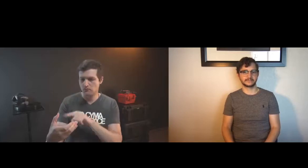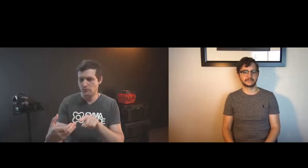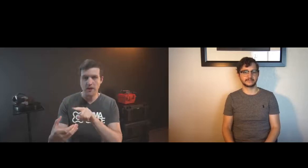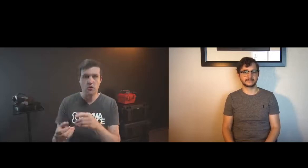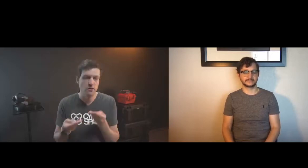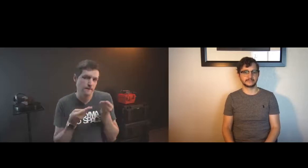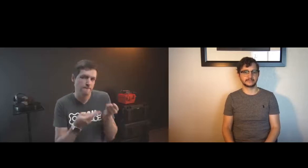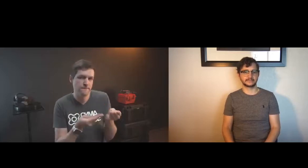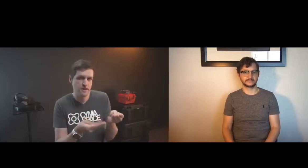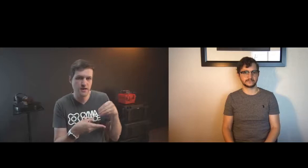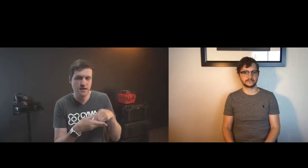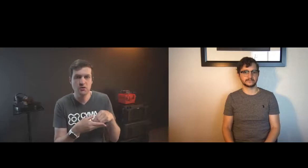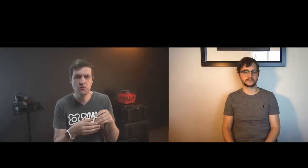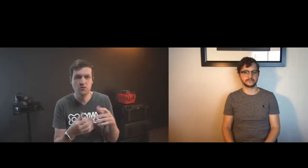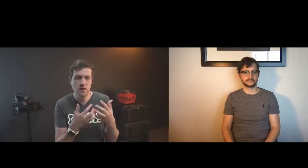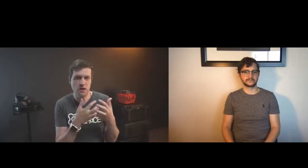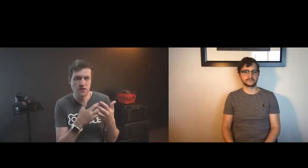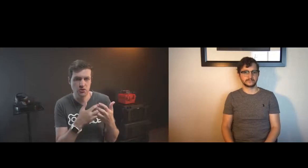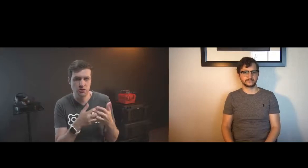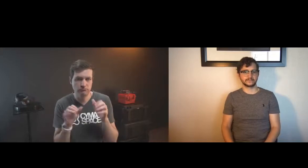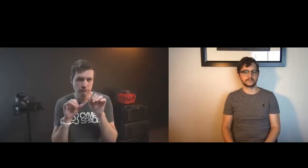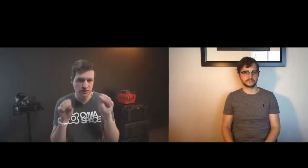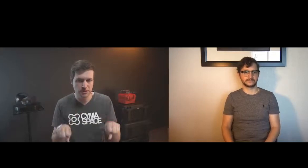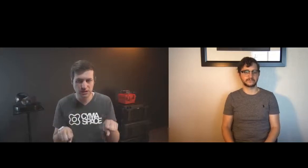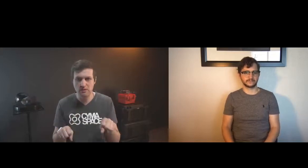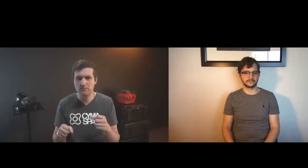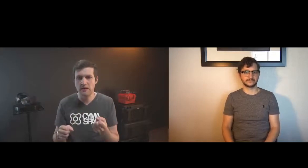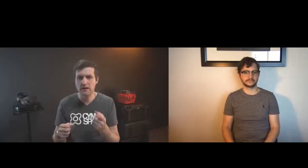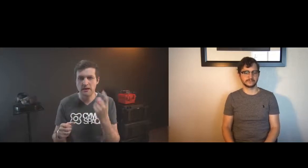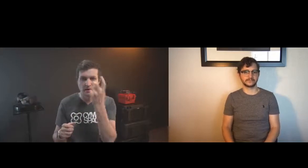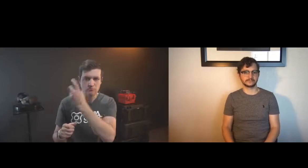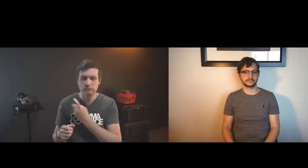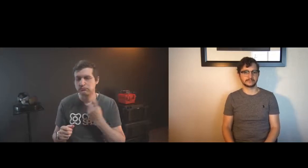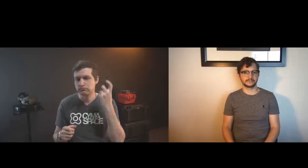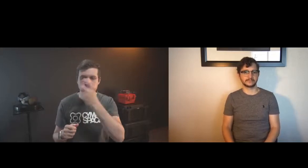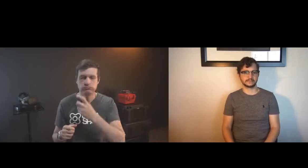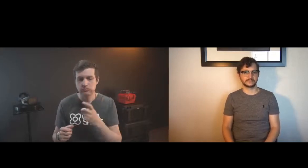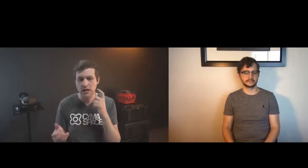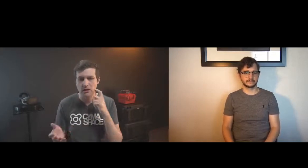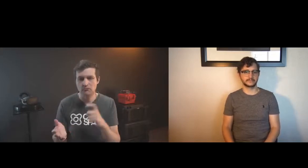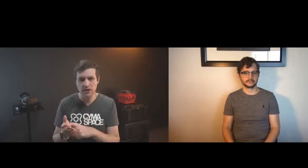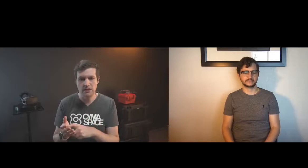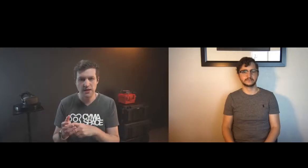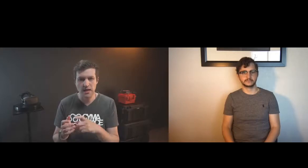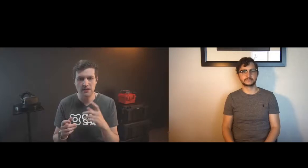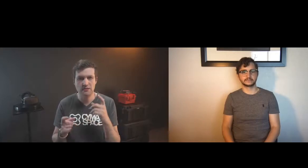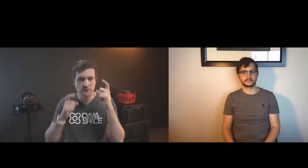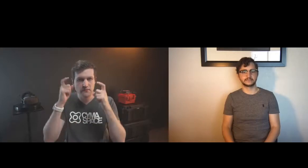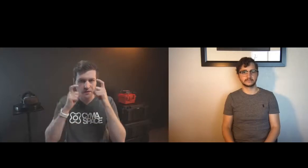and developing tools for mobile devices and how that could feed into this engine